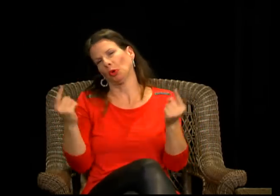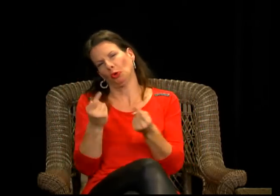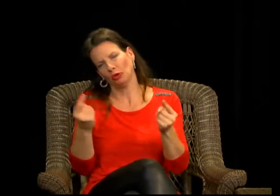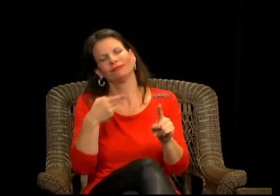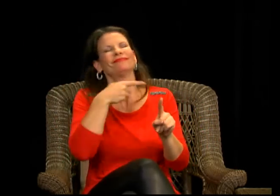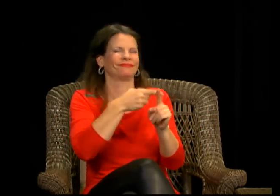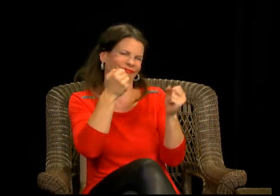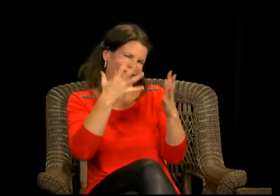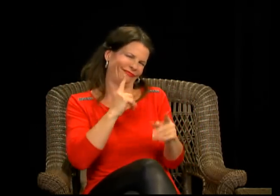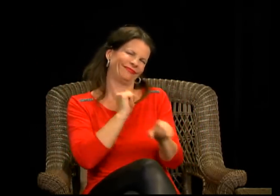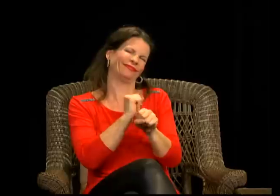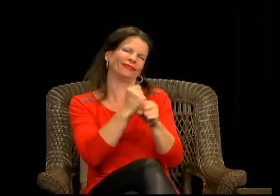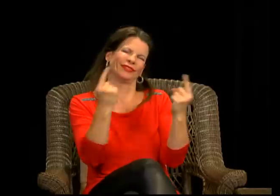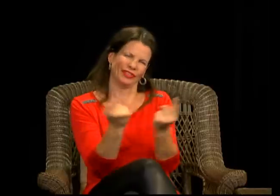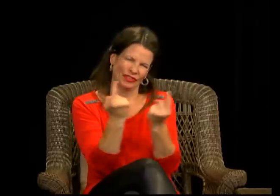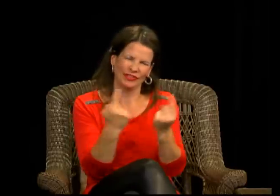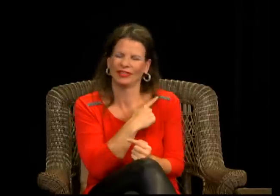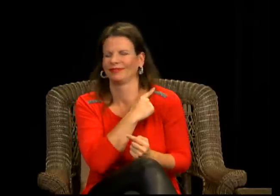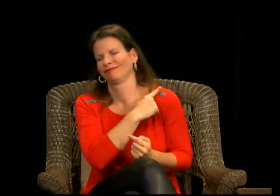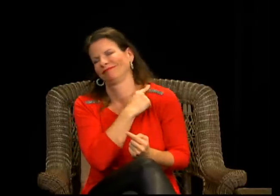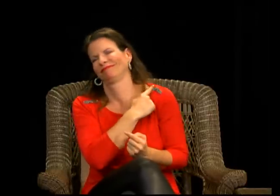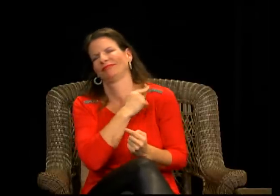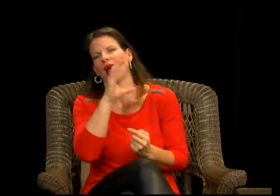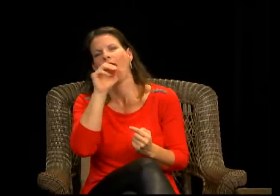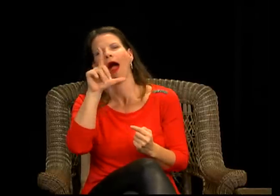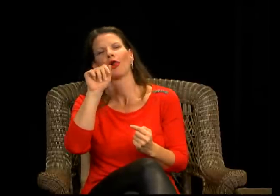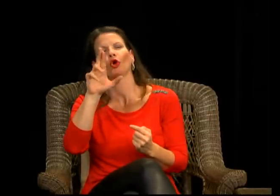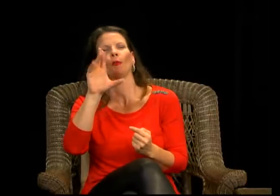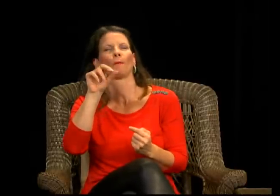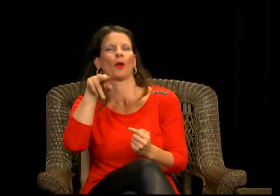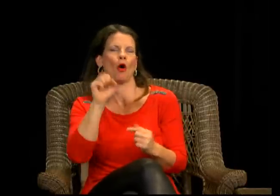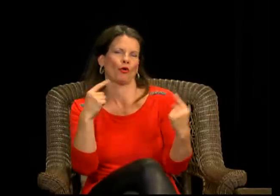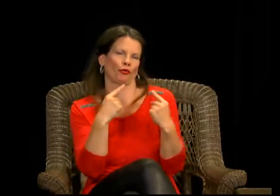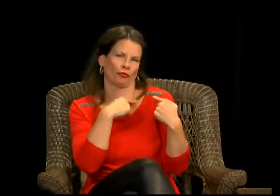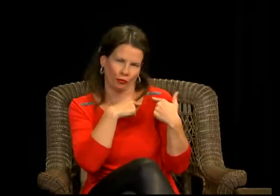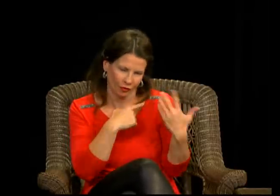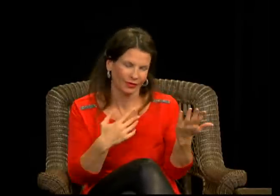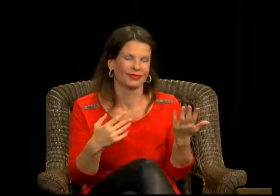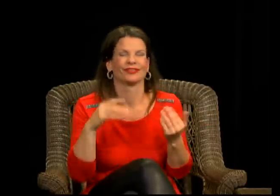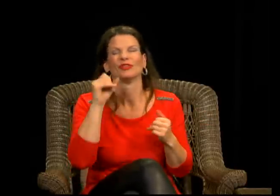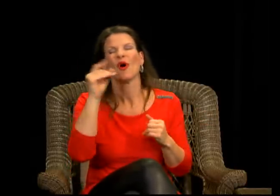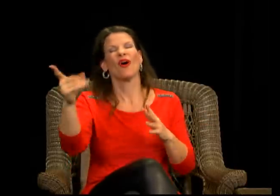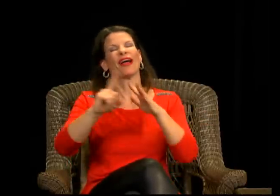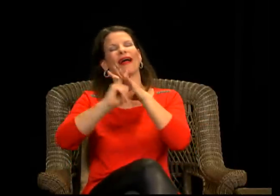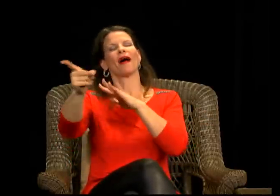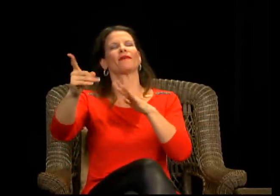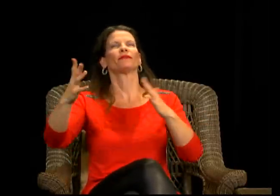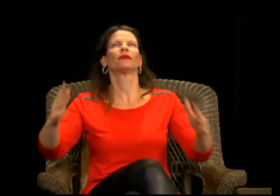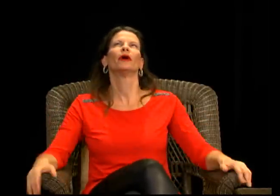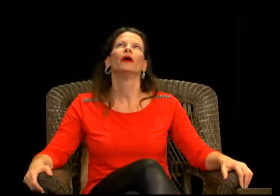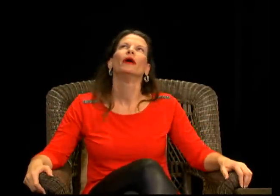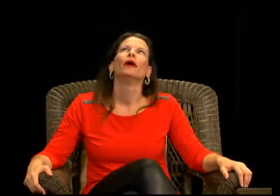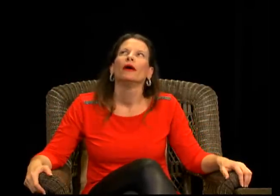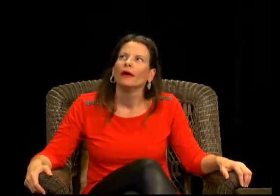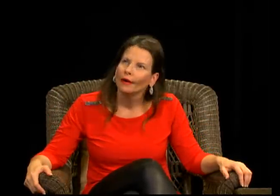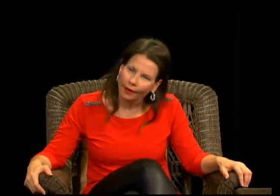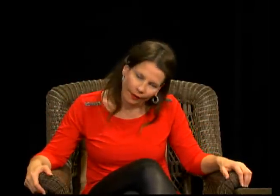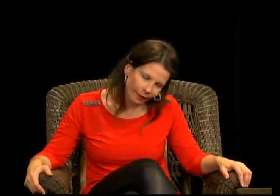off thinking that the person didn't get hurt, but the person did get hurt. Um, they had an issue with their collarbone as a